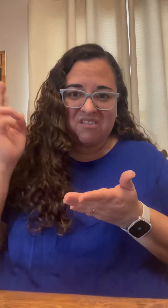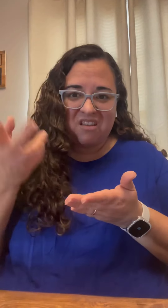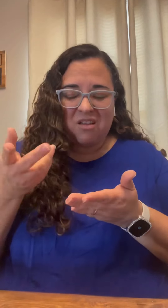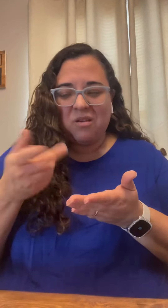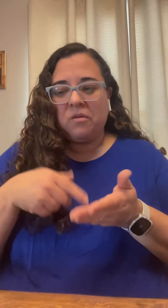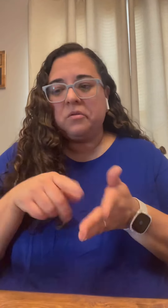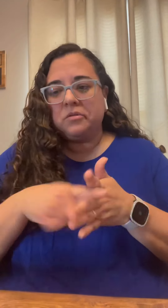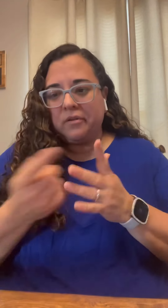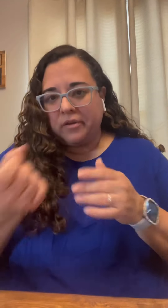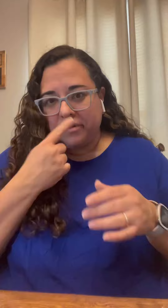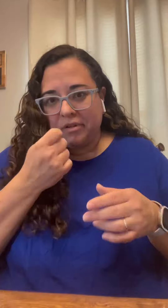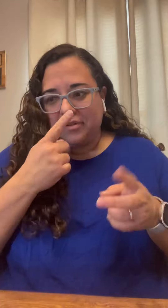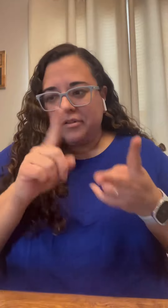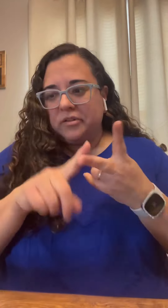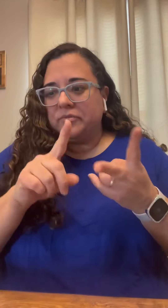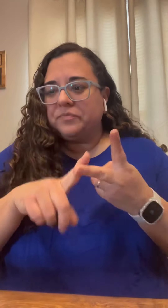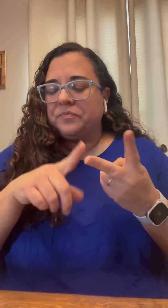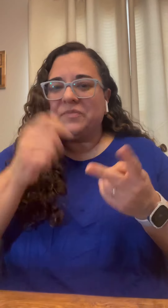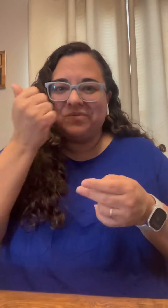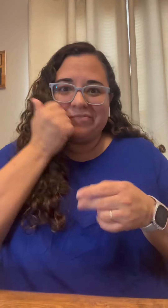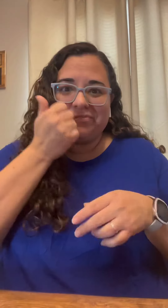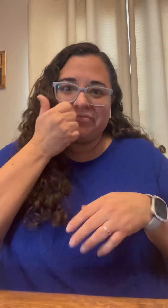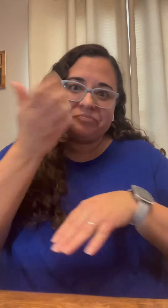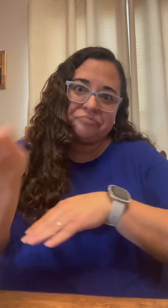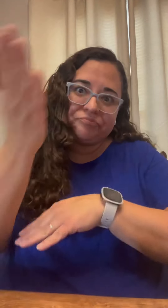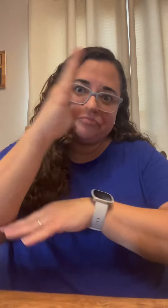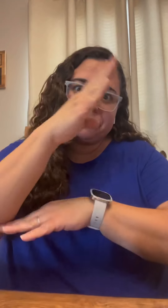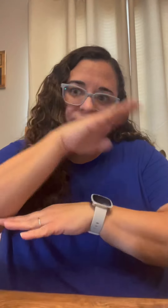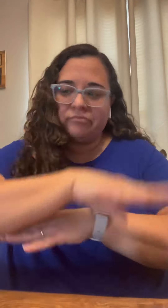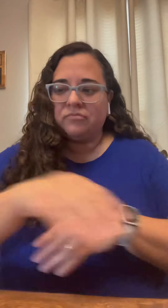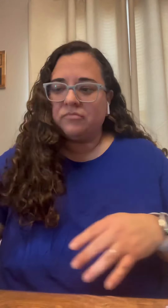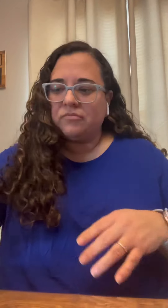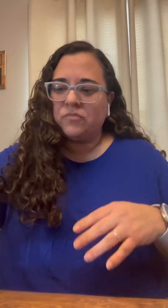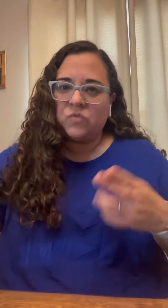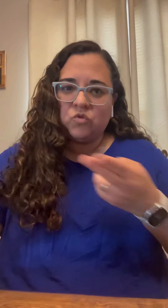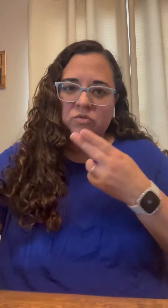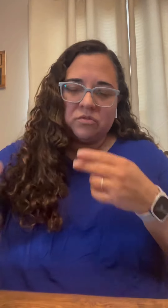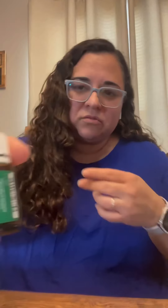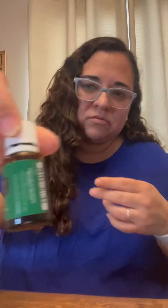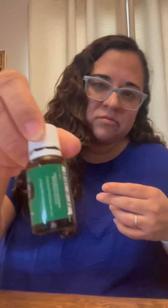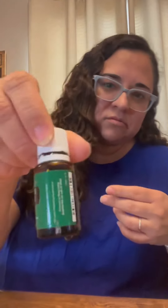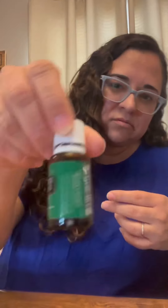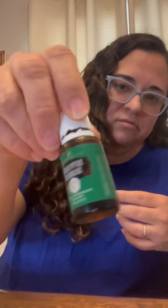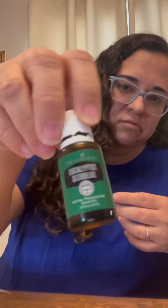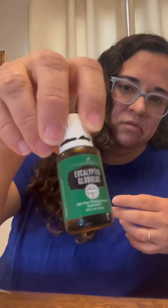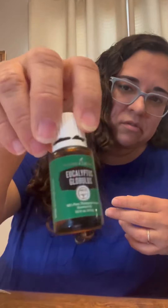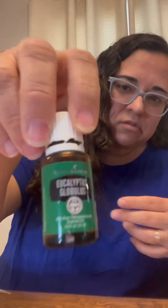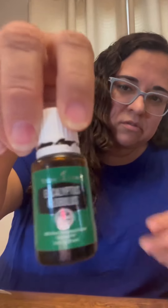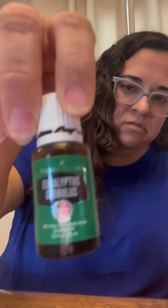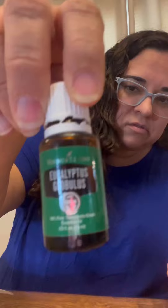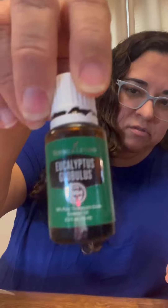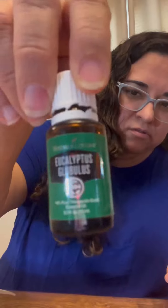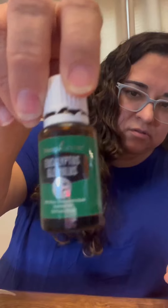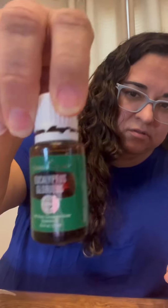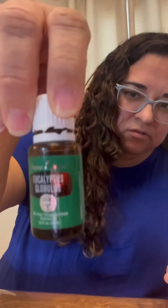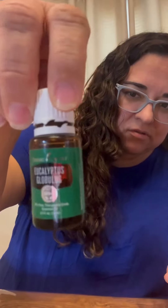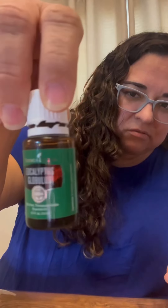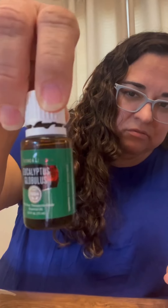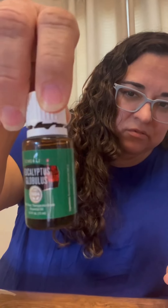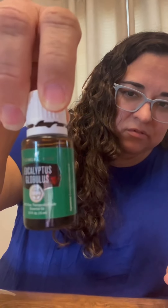maybe two weeks and um so i started that and then also three times a day i've been using this eucalyptus globulus